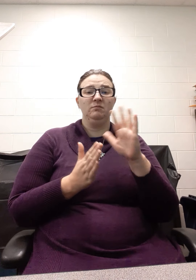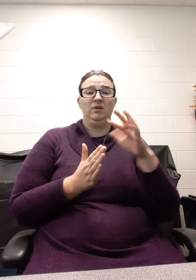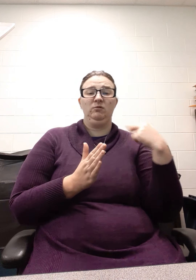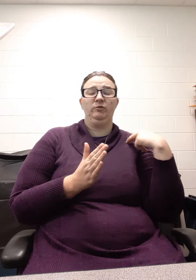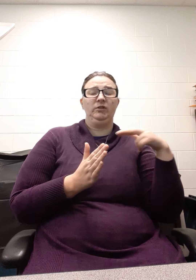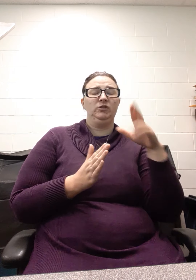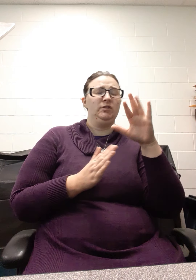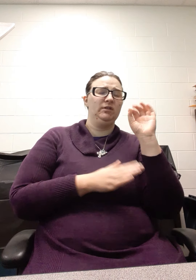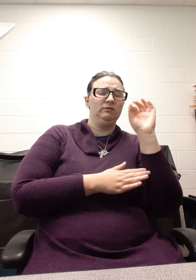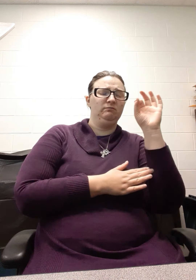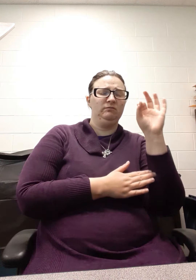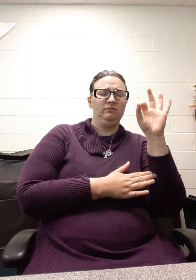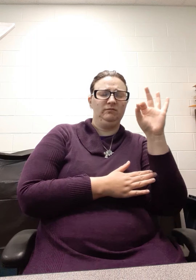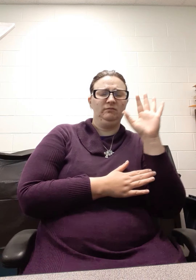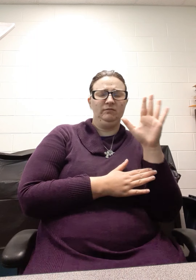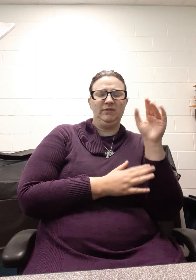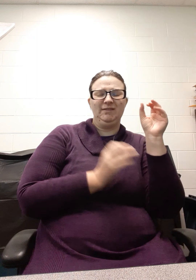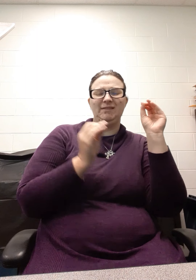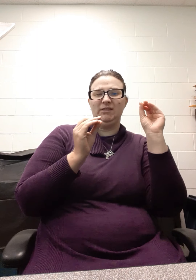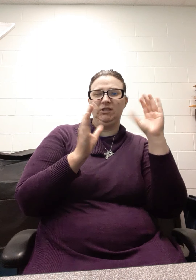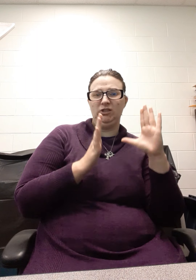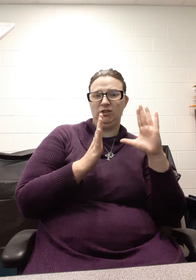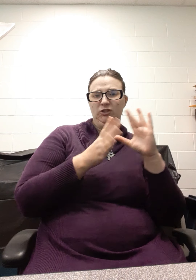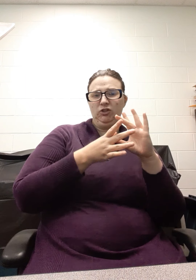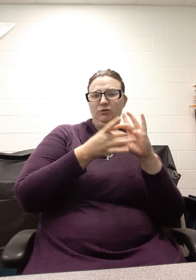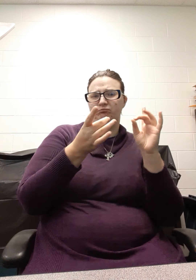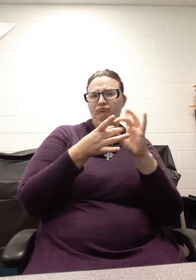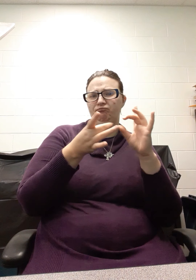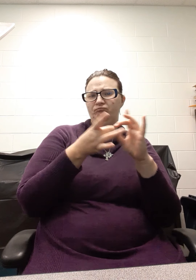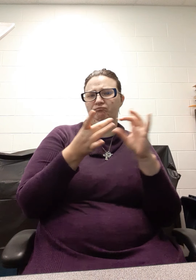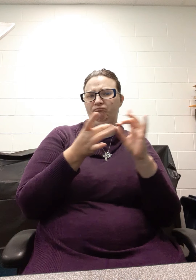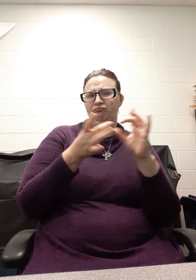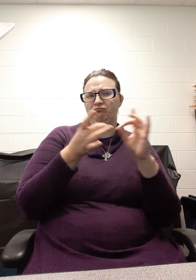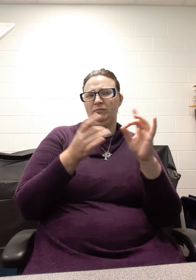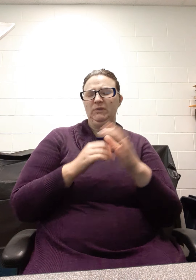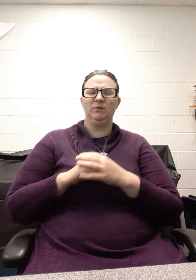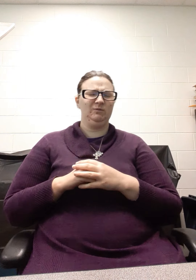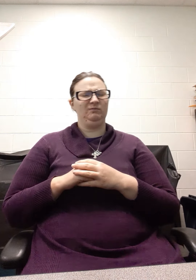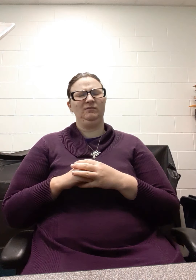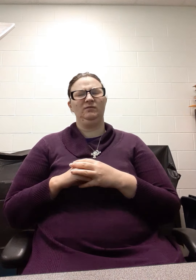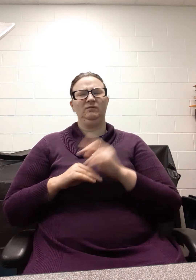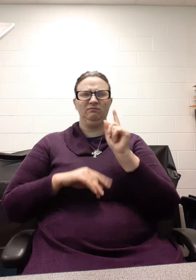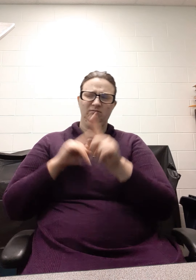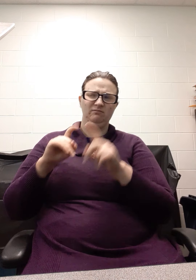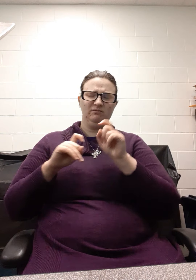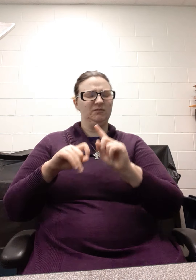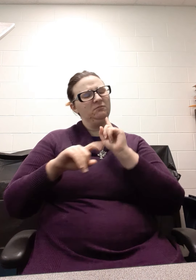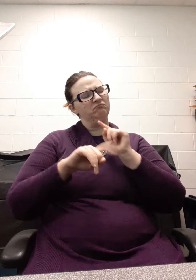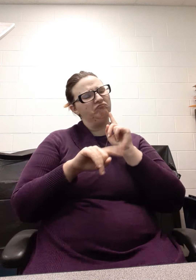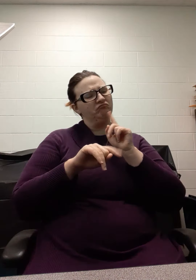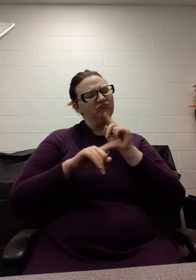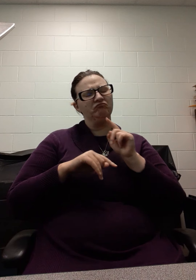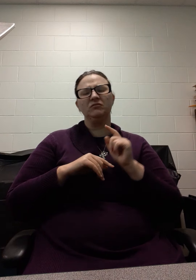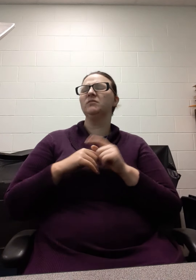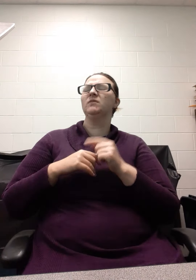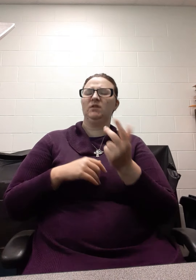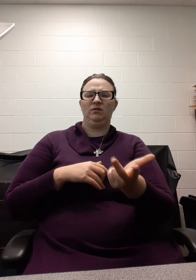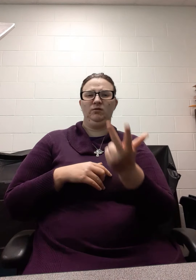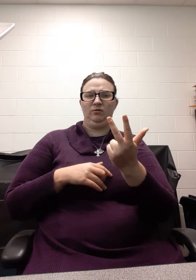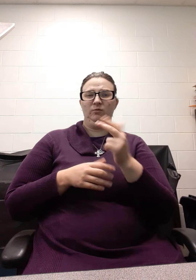espouse in this class. And they kind of wrestle with what the professor is saying. And there's a whole story about these three college students as